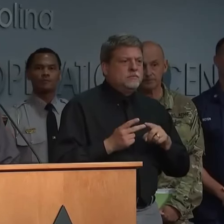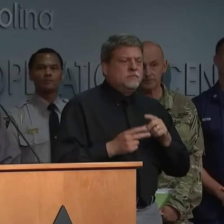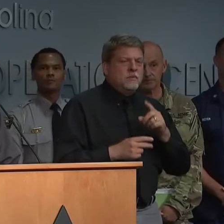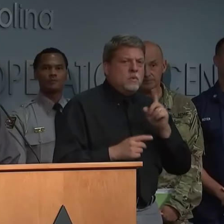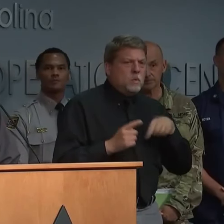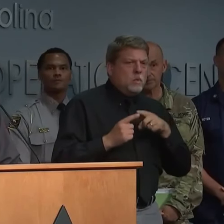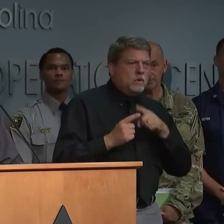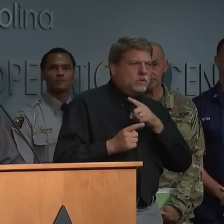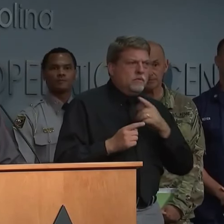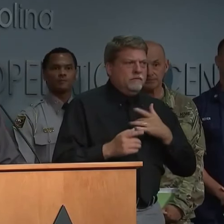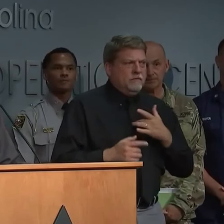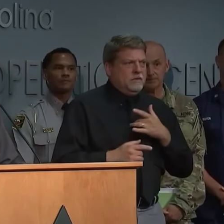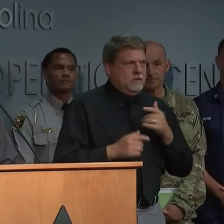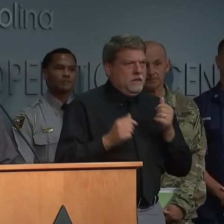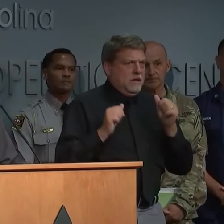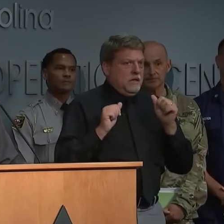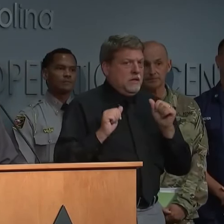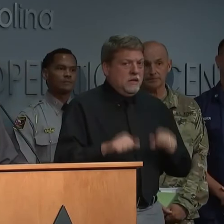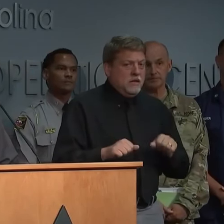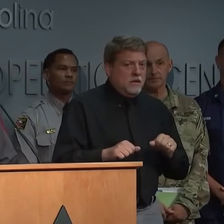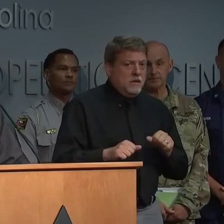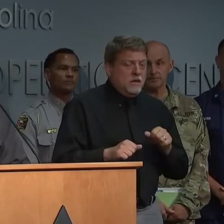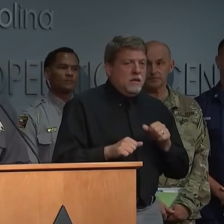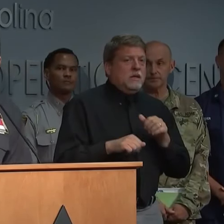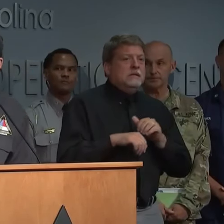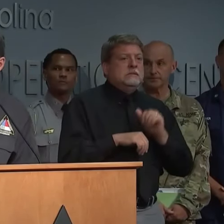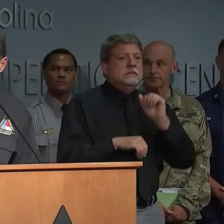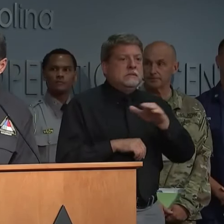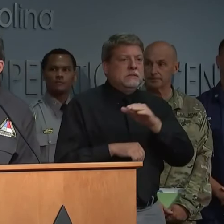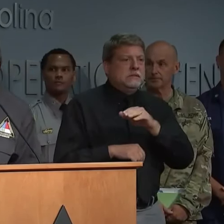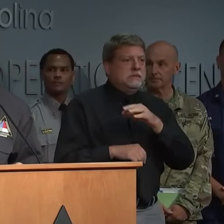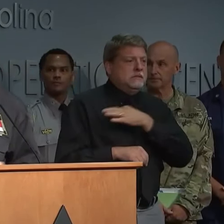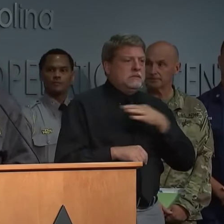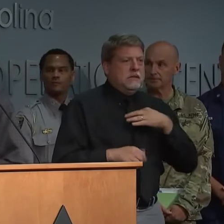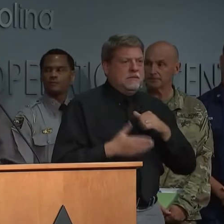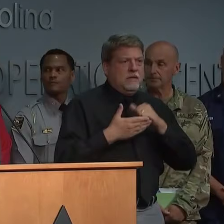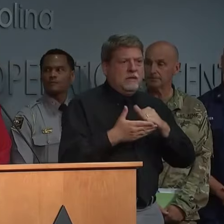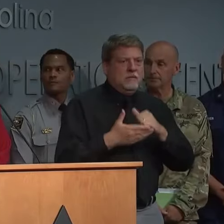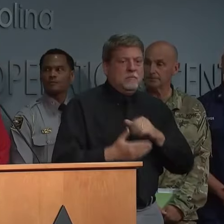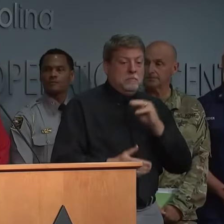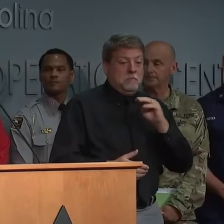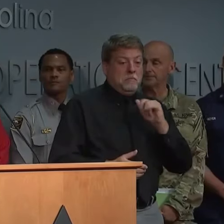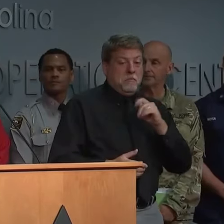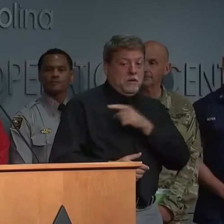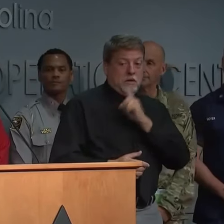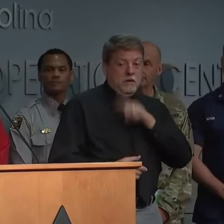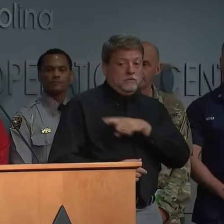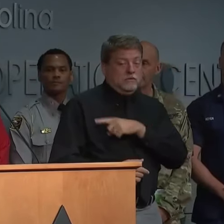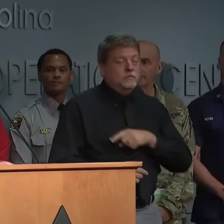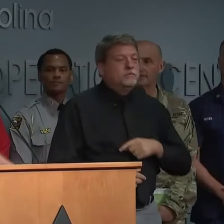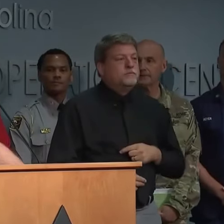when do you expect to be able to get? Mike, I'll let you handle that. Yes, sir.